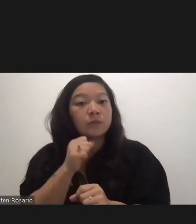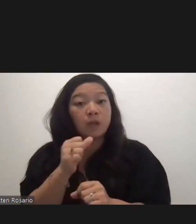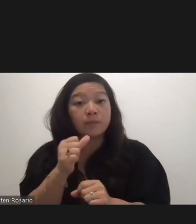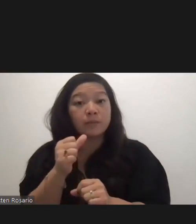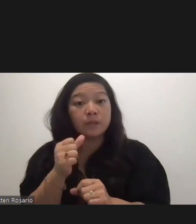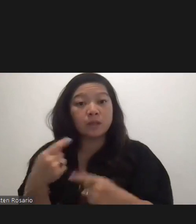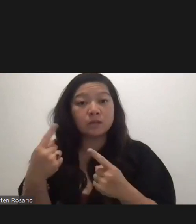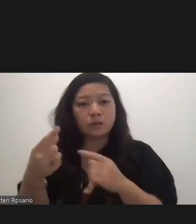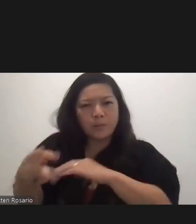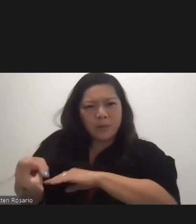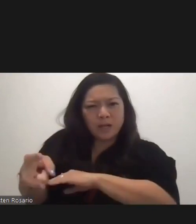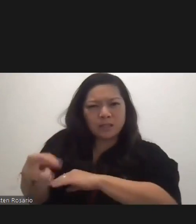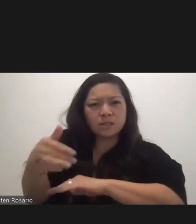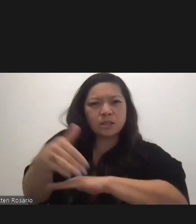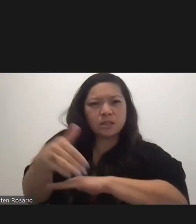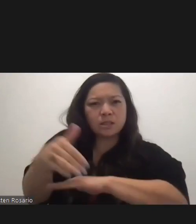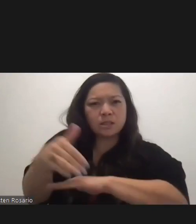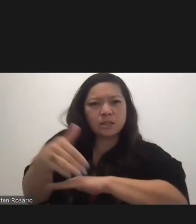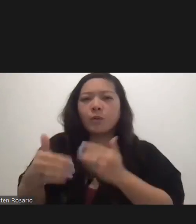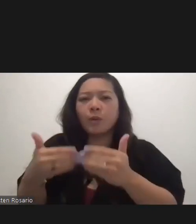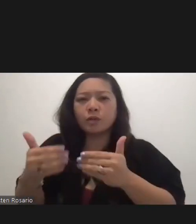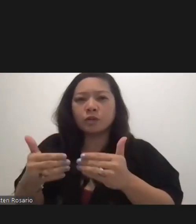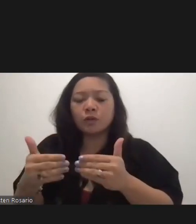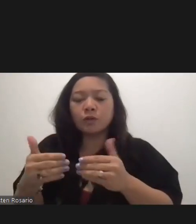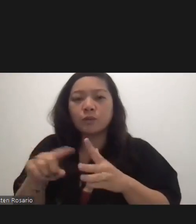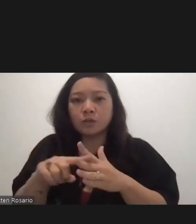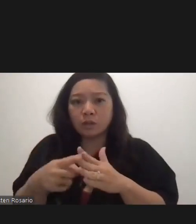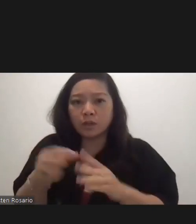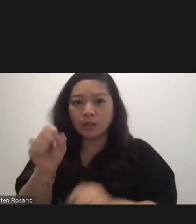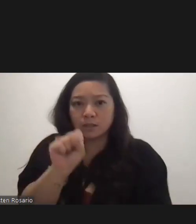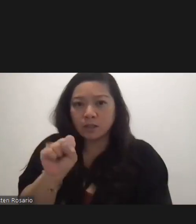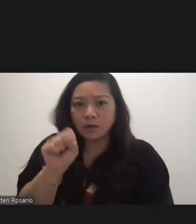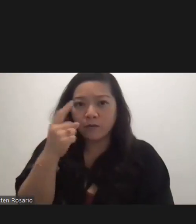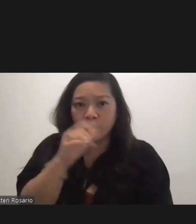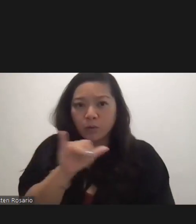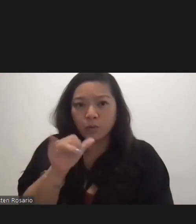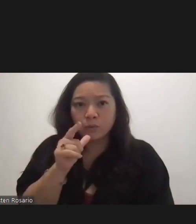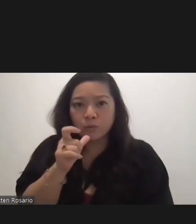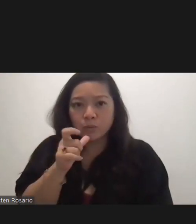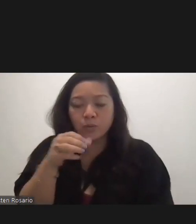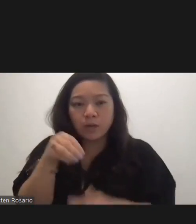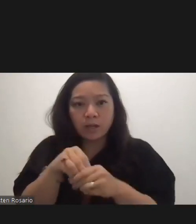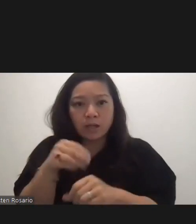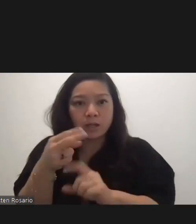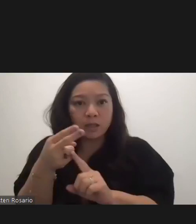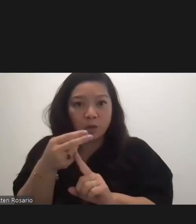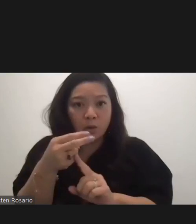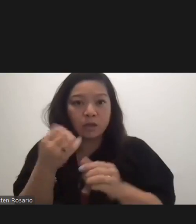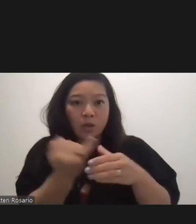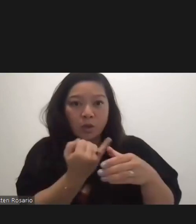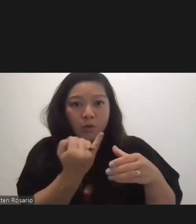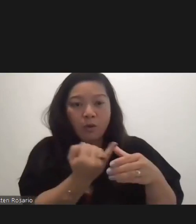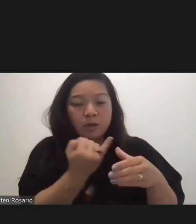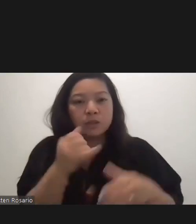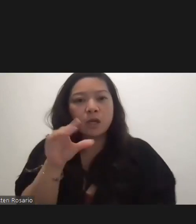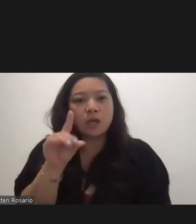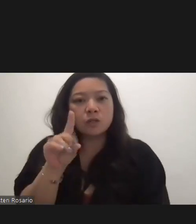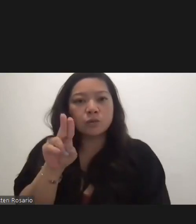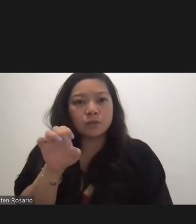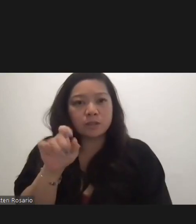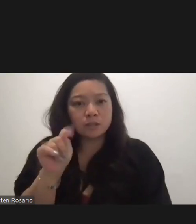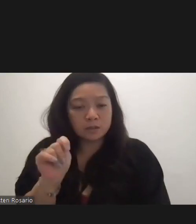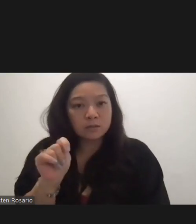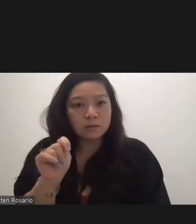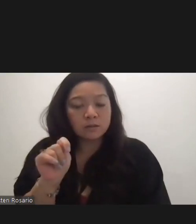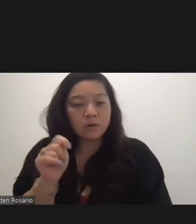the process will start on Saturday for those individuals who are currently in the quarantine facility. And if they feel